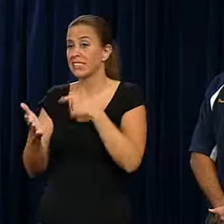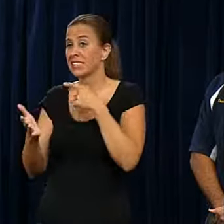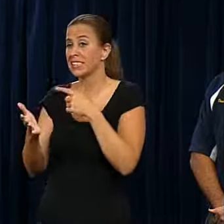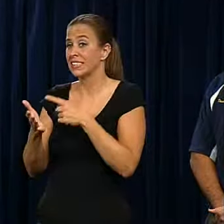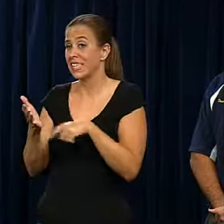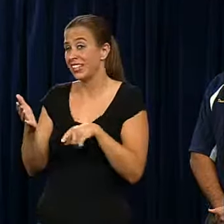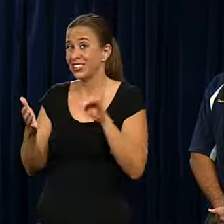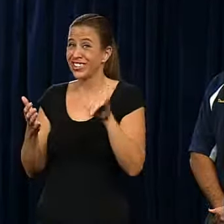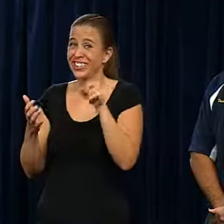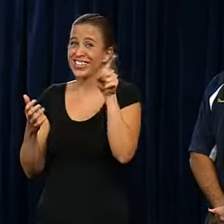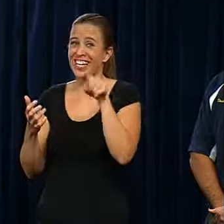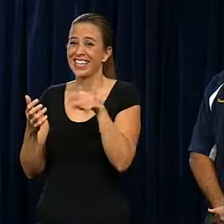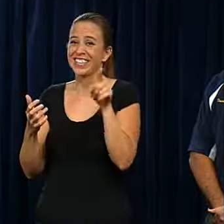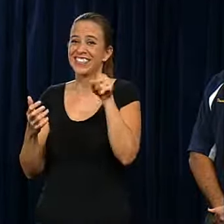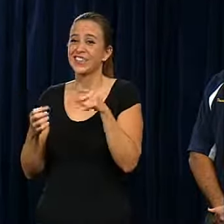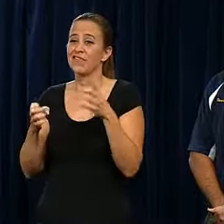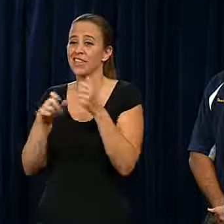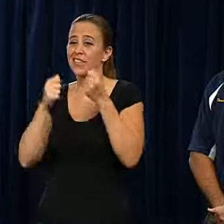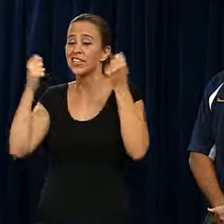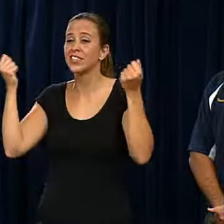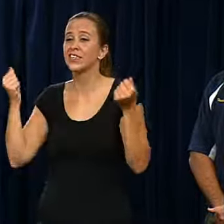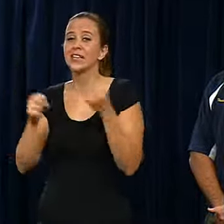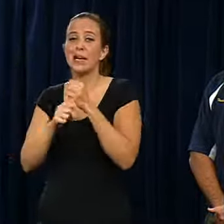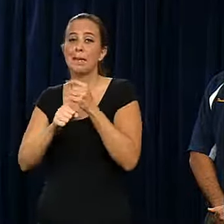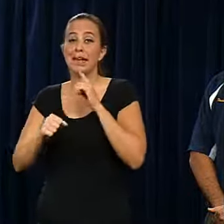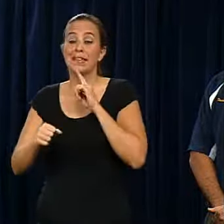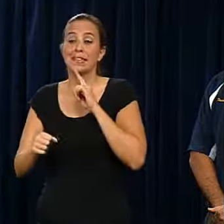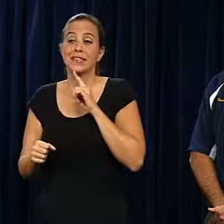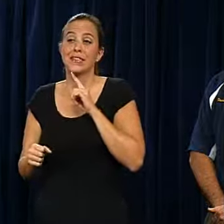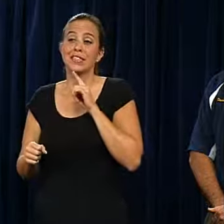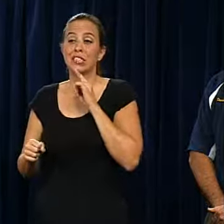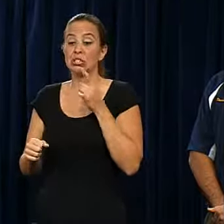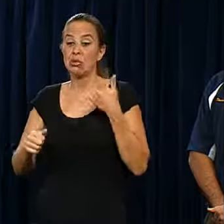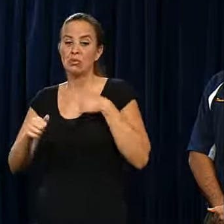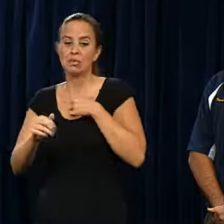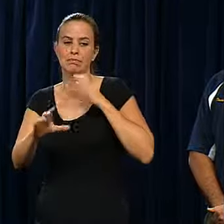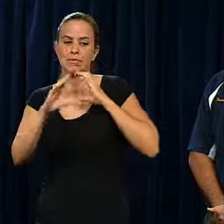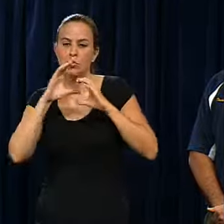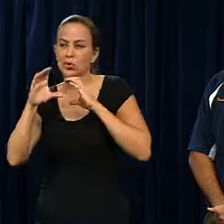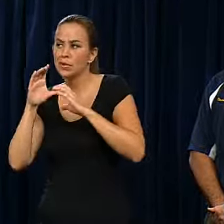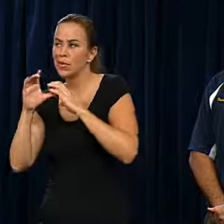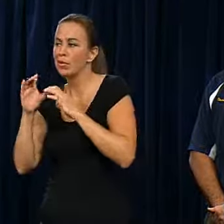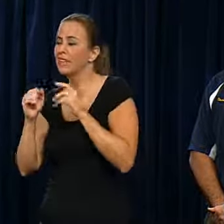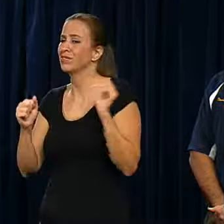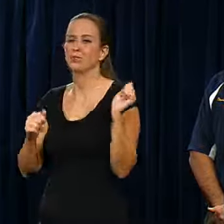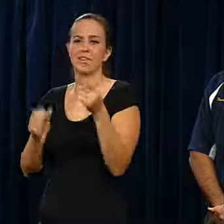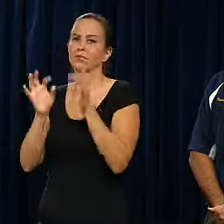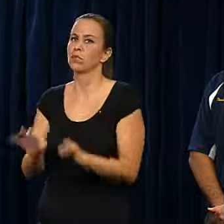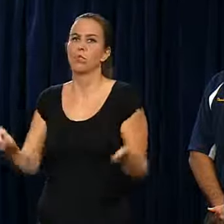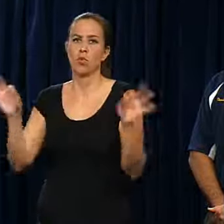jazz festival and making sure that we communicate with everyone was key.